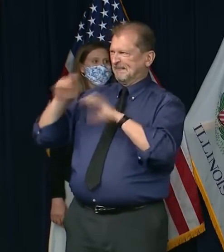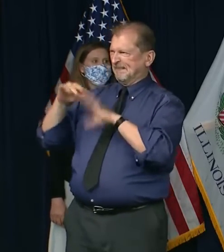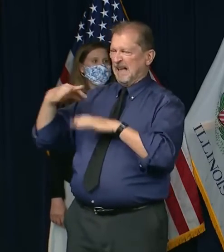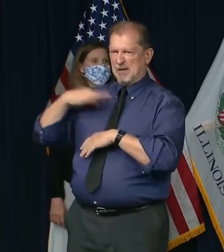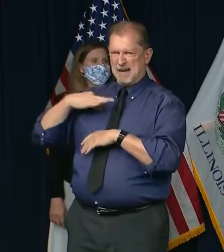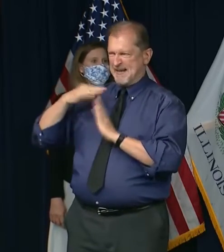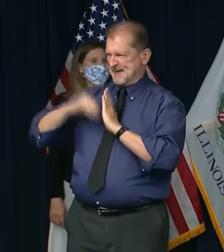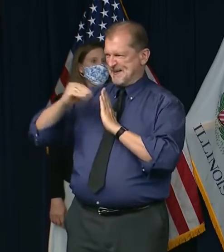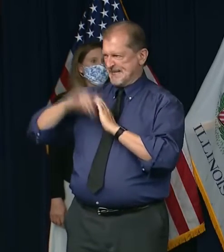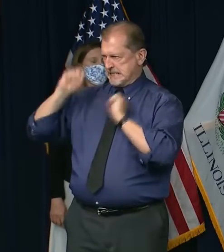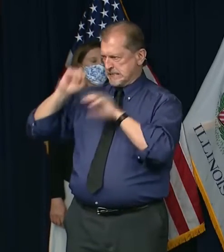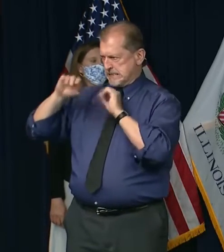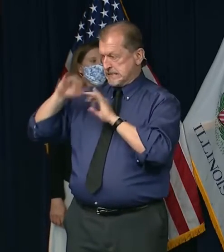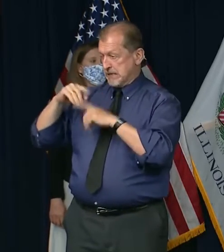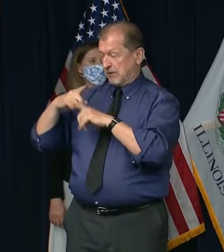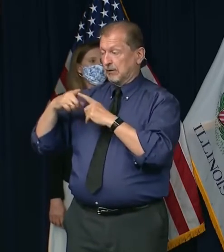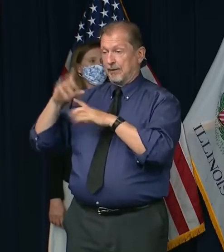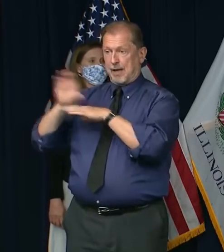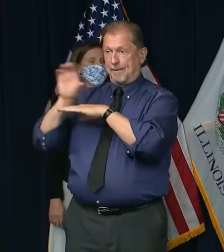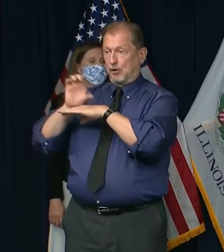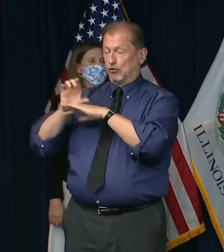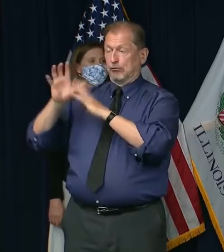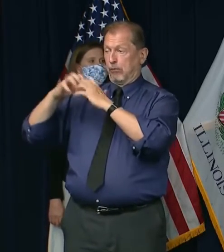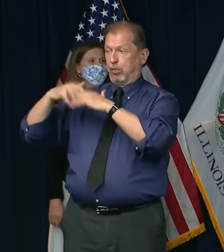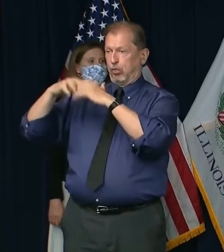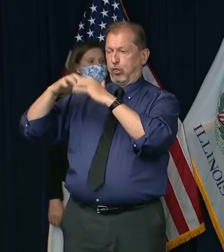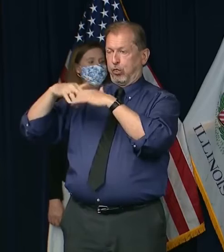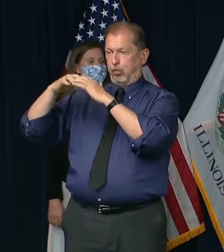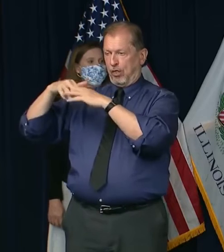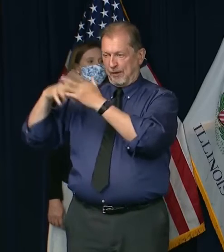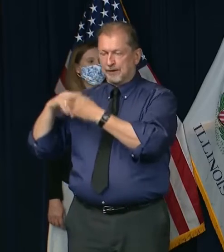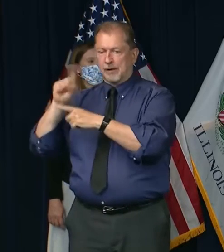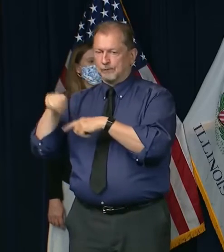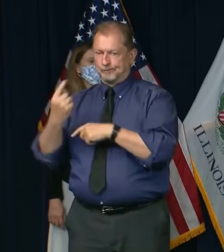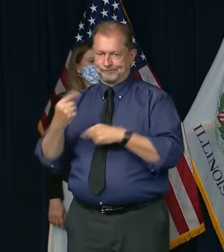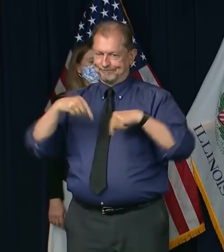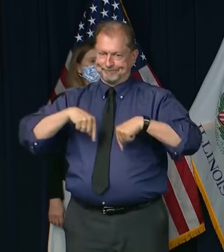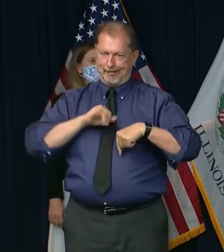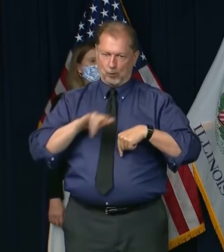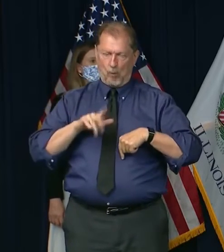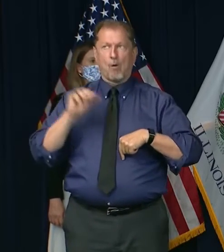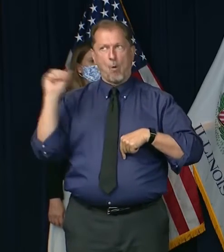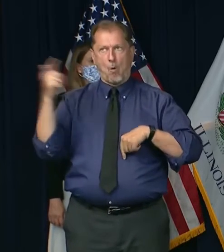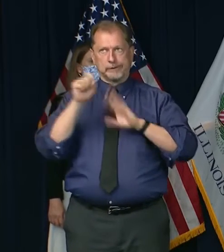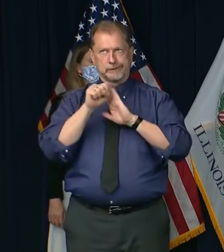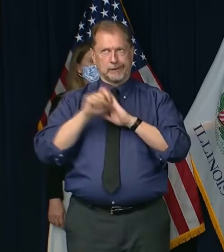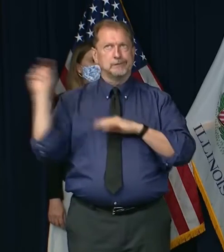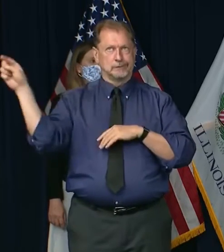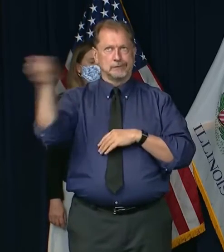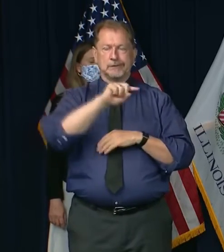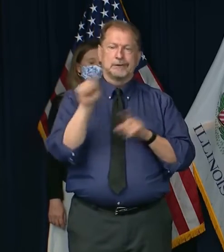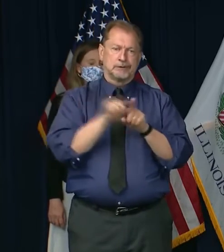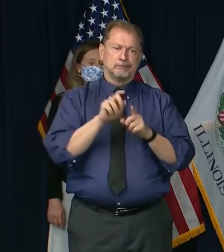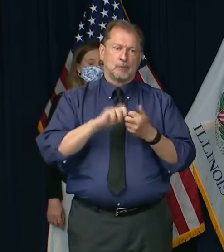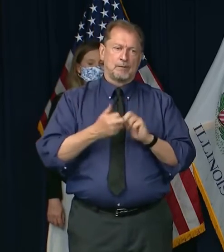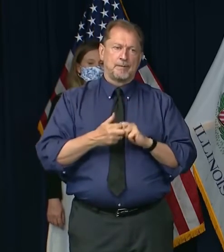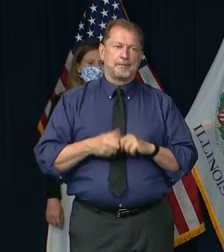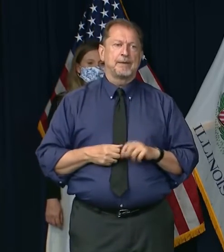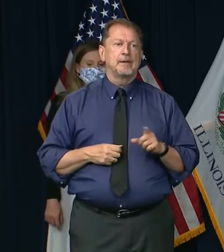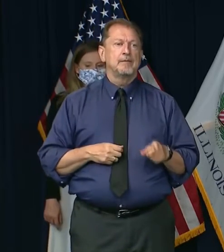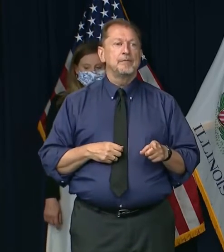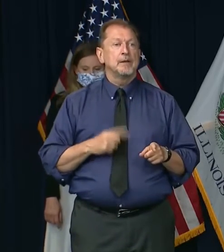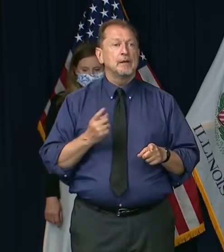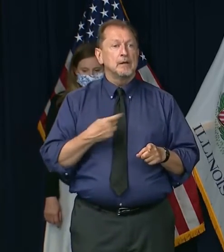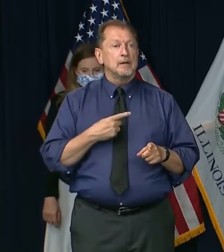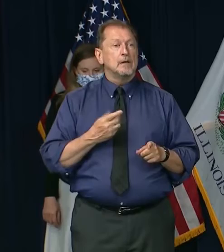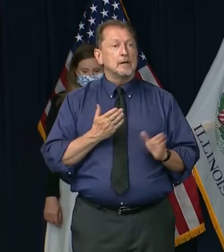unemployment claims that have been filed. And so everybody is, as I've said before, trying to build the plane as we're flying it. Is there any plan to